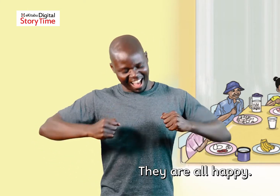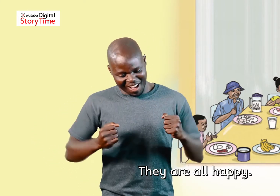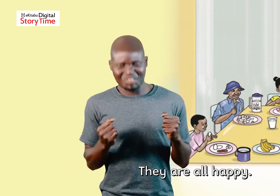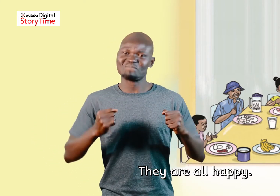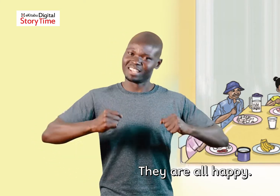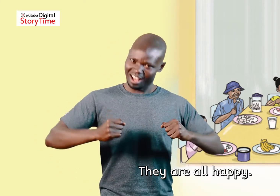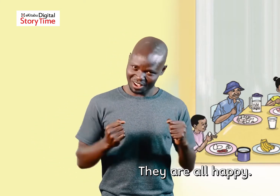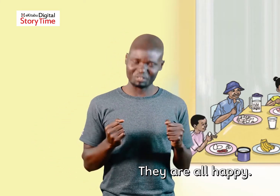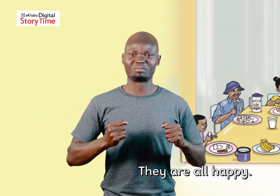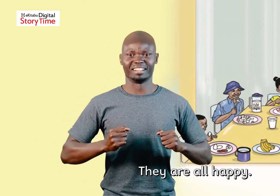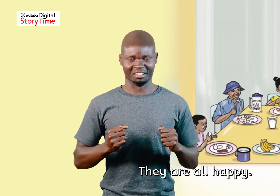They are all happy